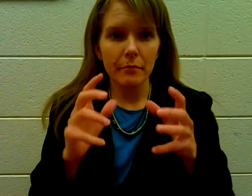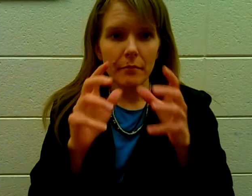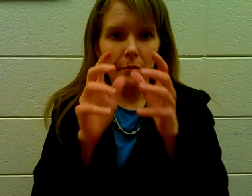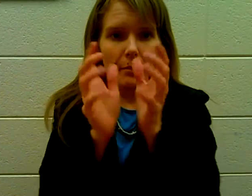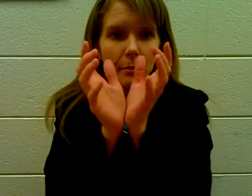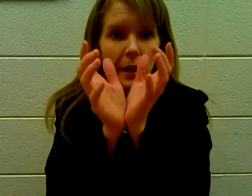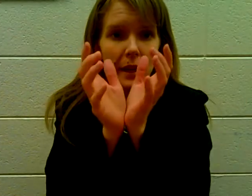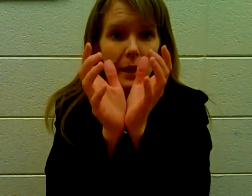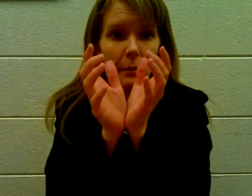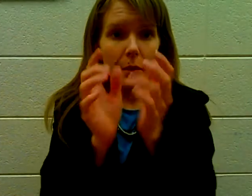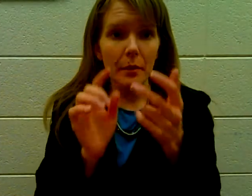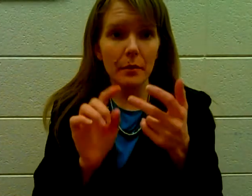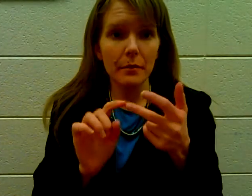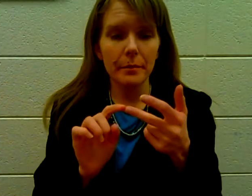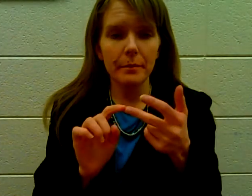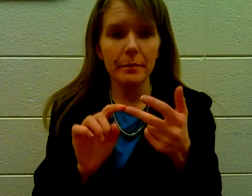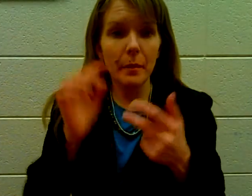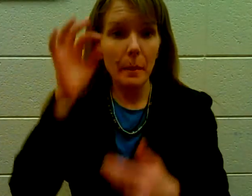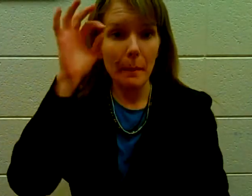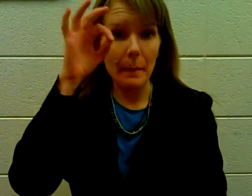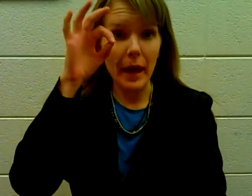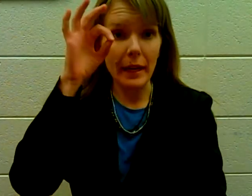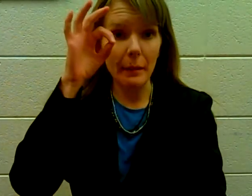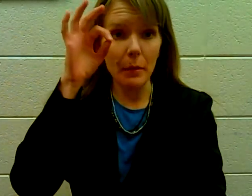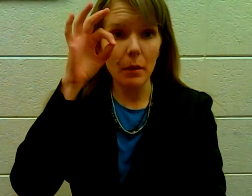Pineapple. Pineapple.